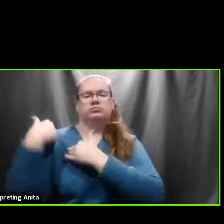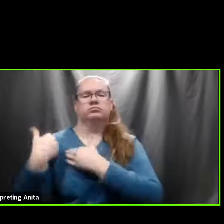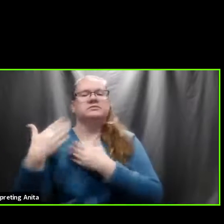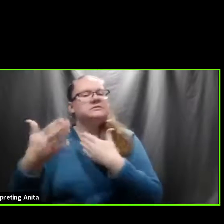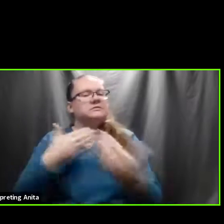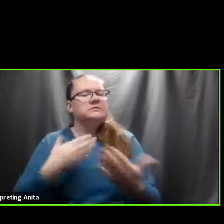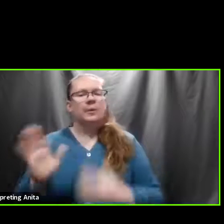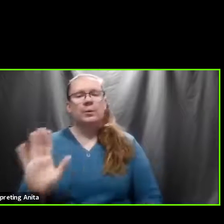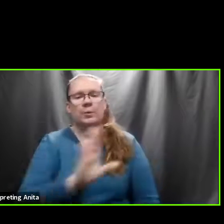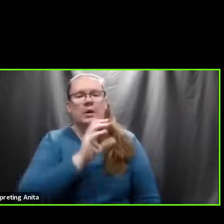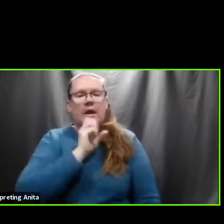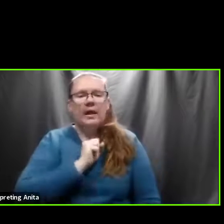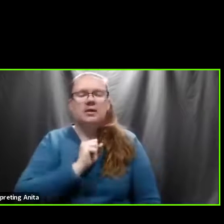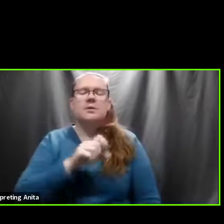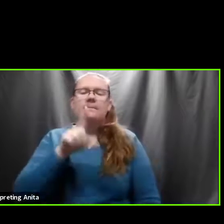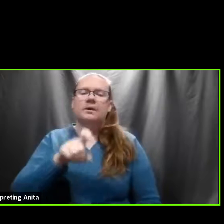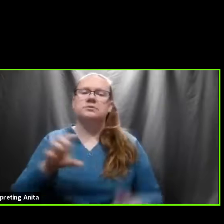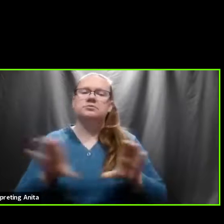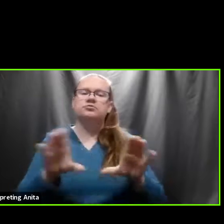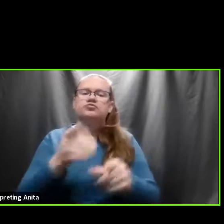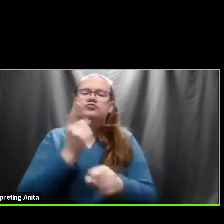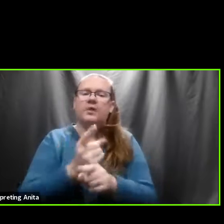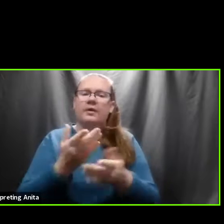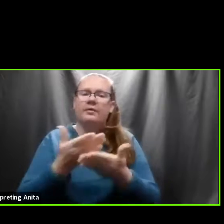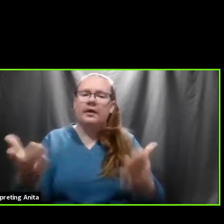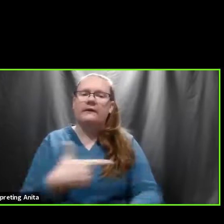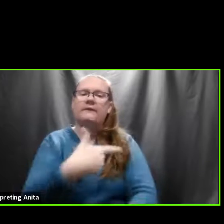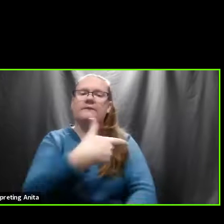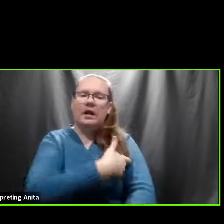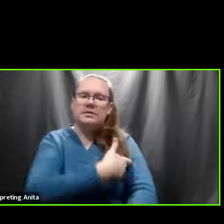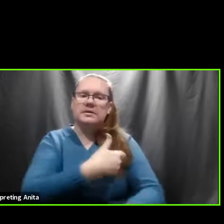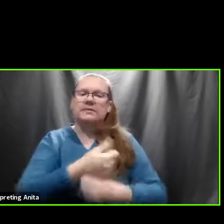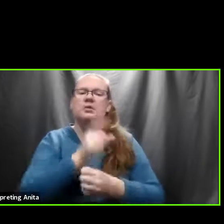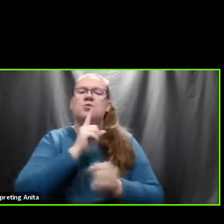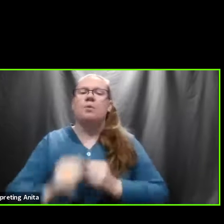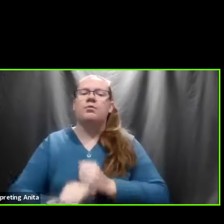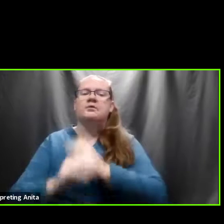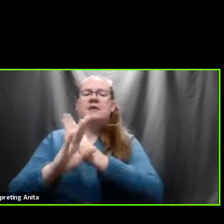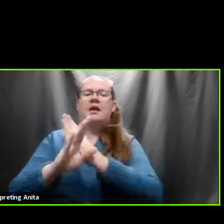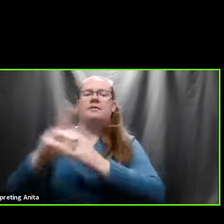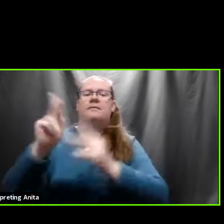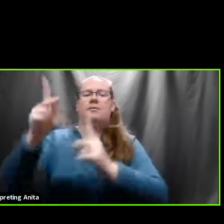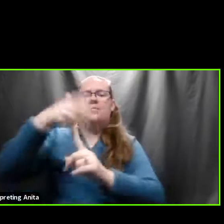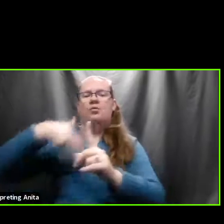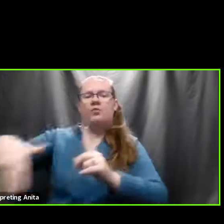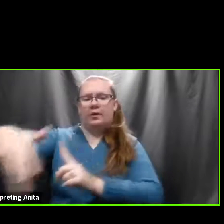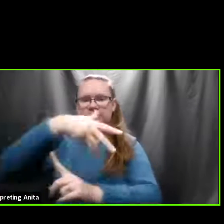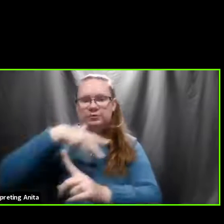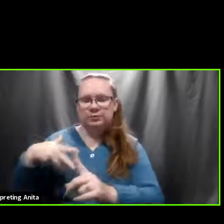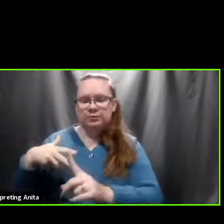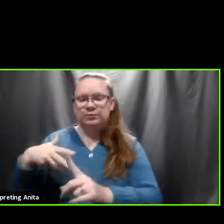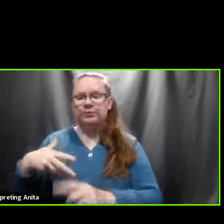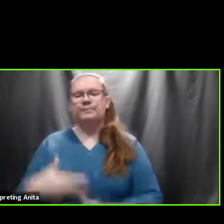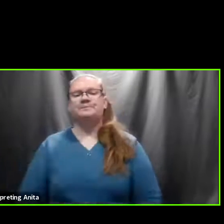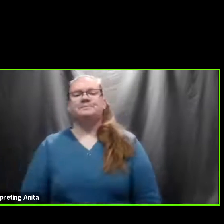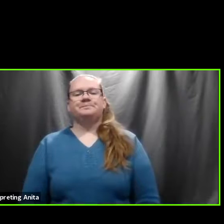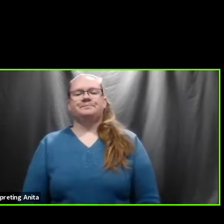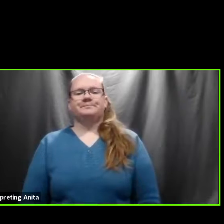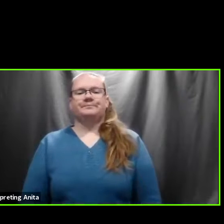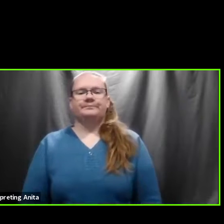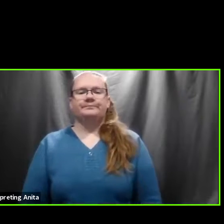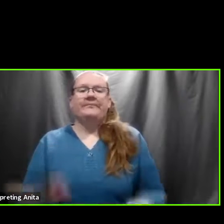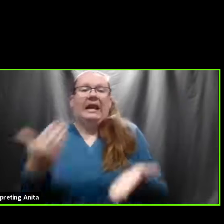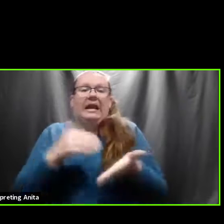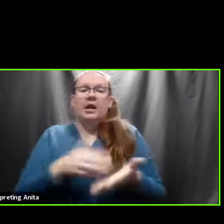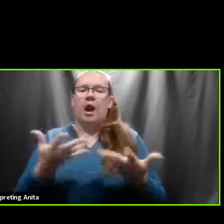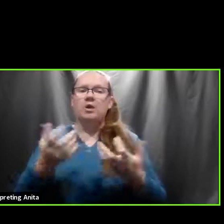group, to do the right thing and get vaccinated so that you can protect those ones around you. And again, not fear mongering,